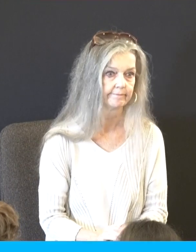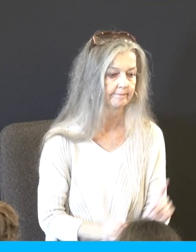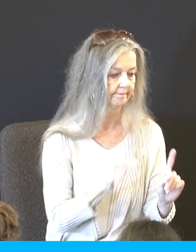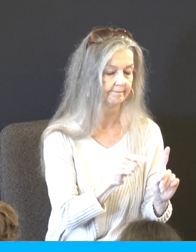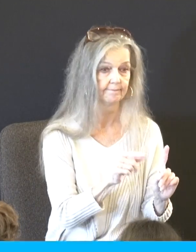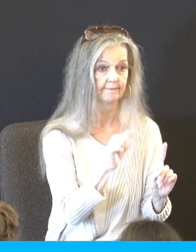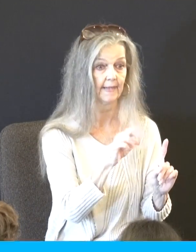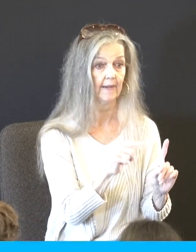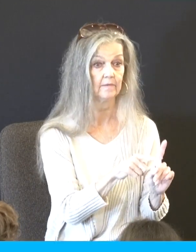Aaron caves in.